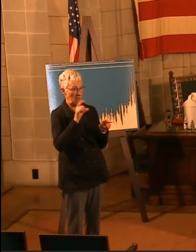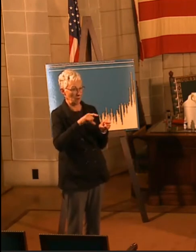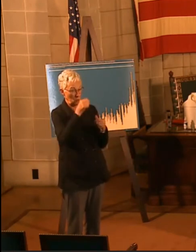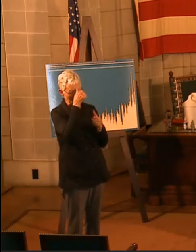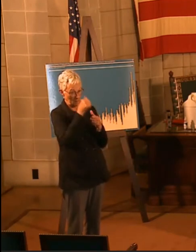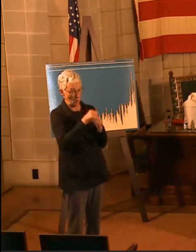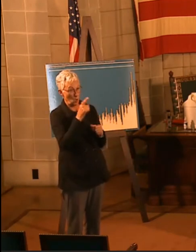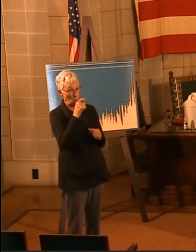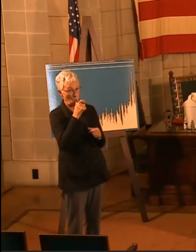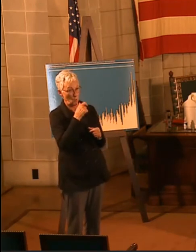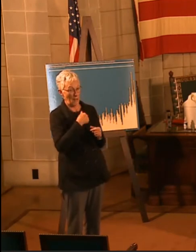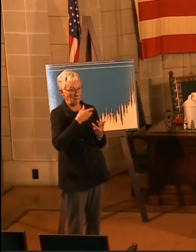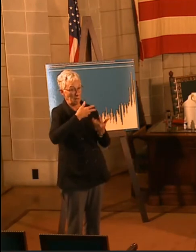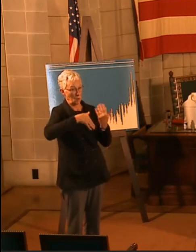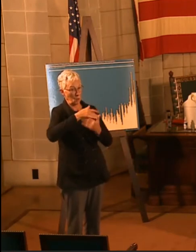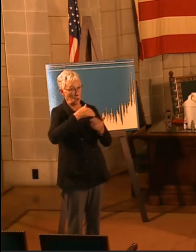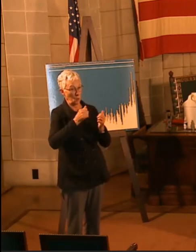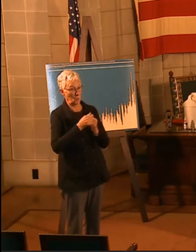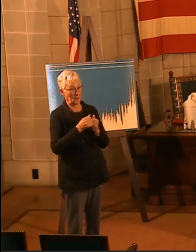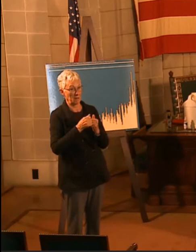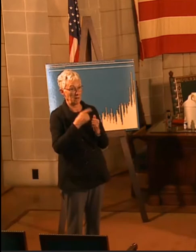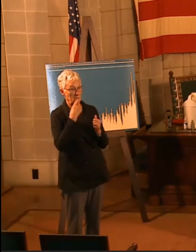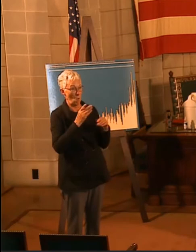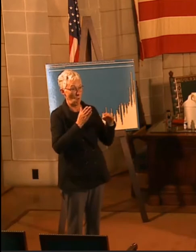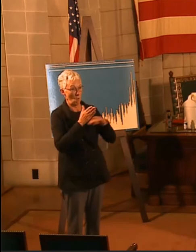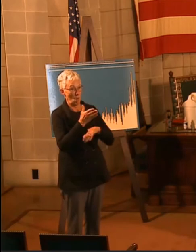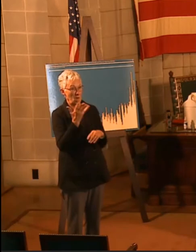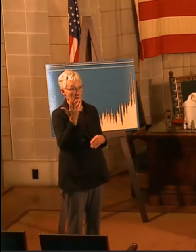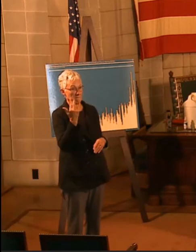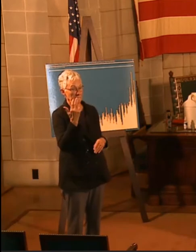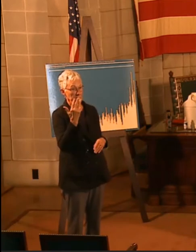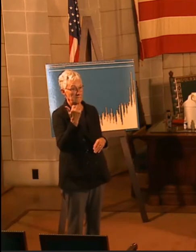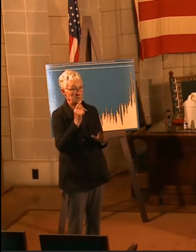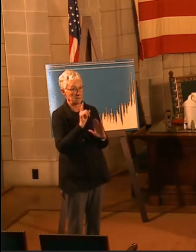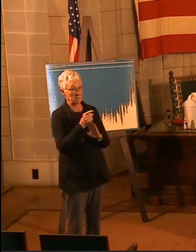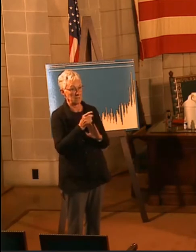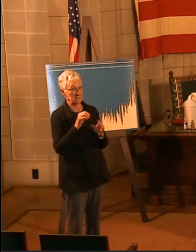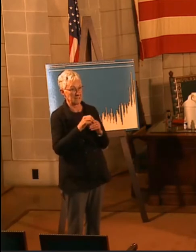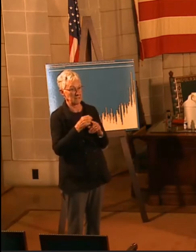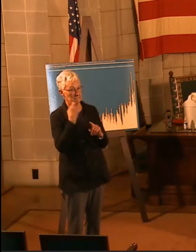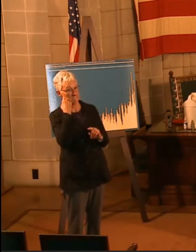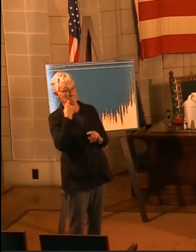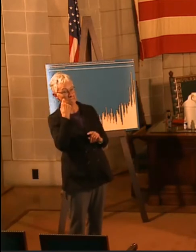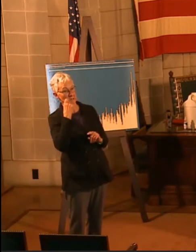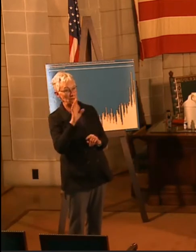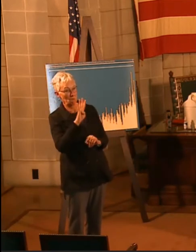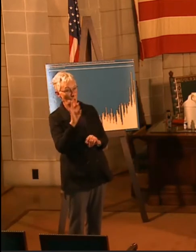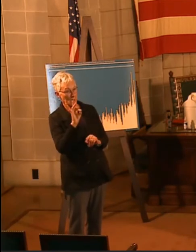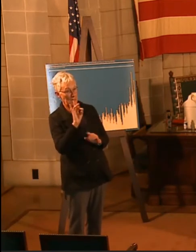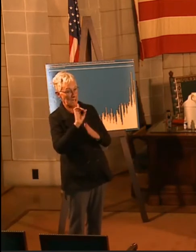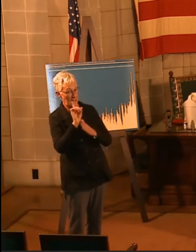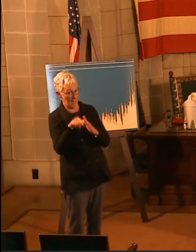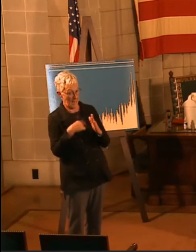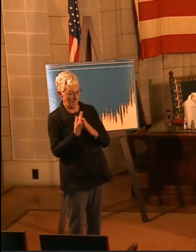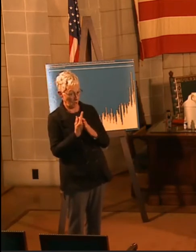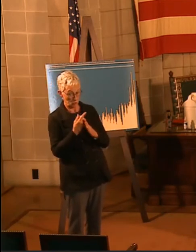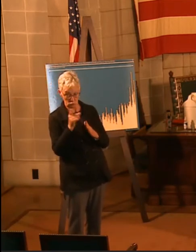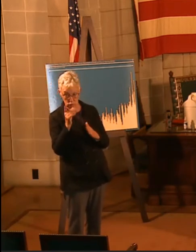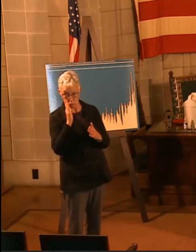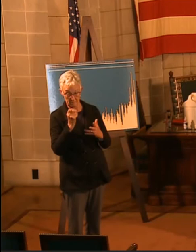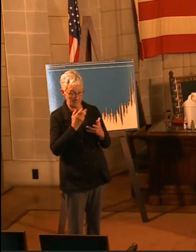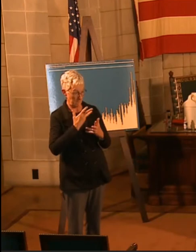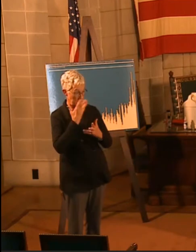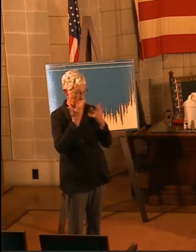you had been in contact with for more than 15 minutes over the previous 48 hours. Would you be embarrassed by the length of your